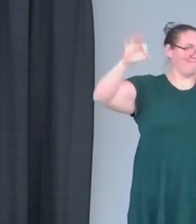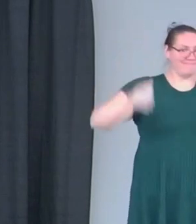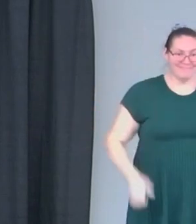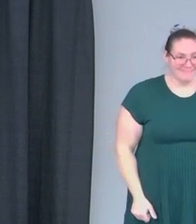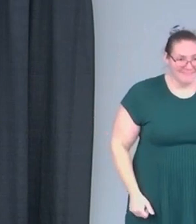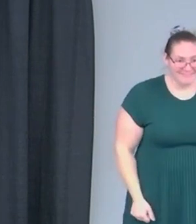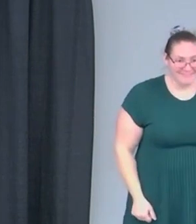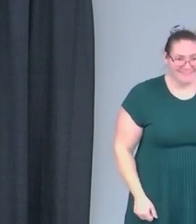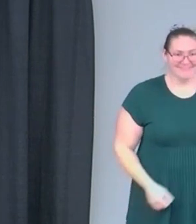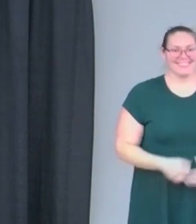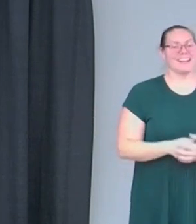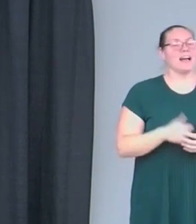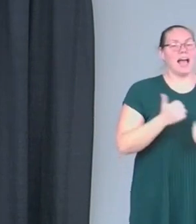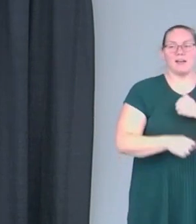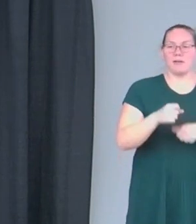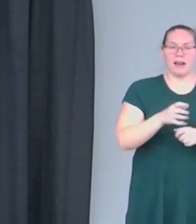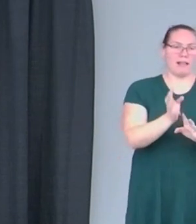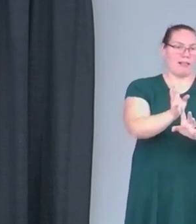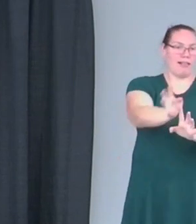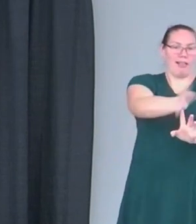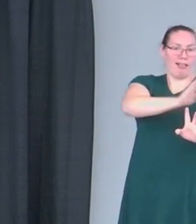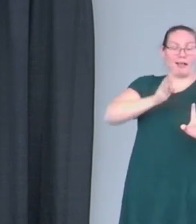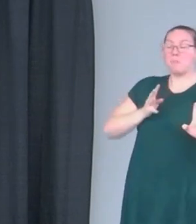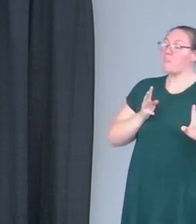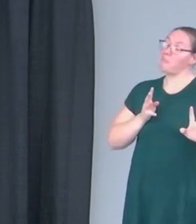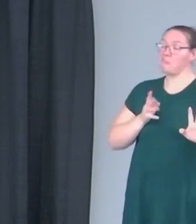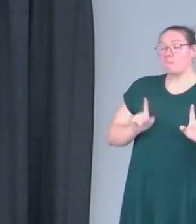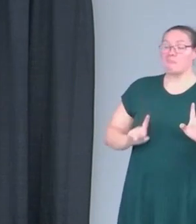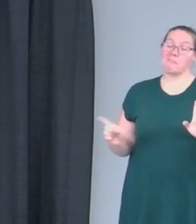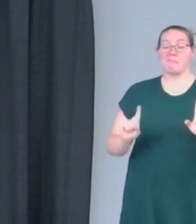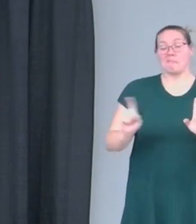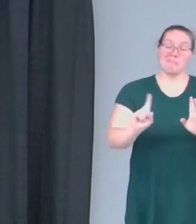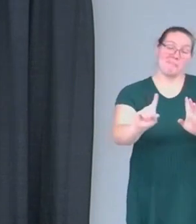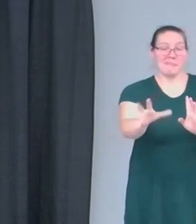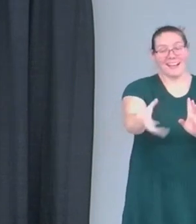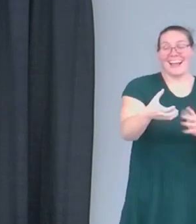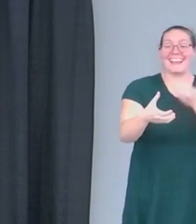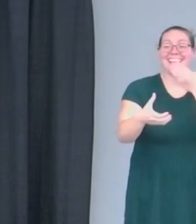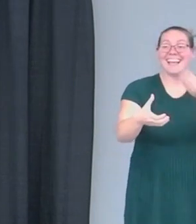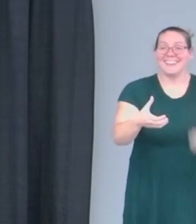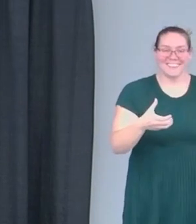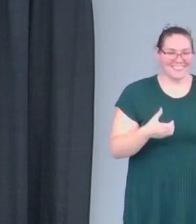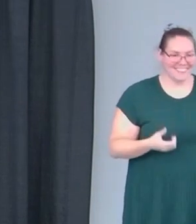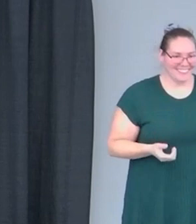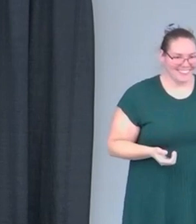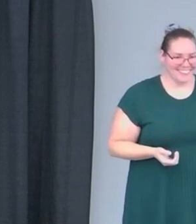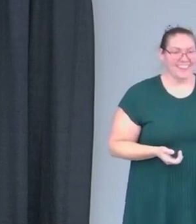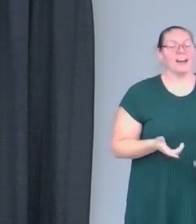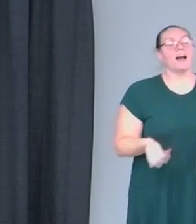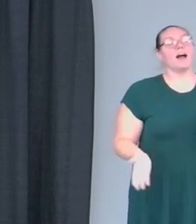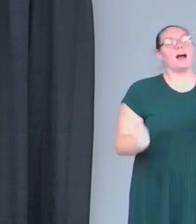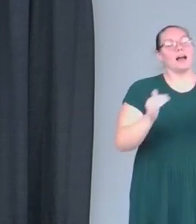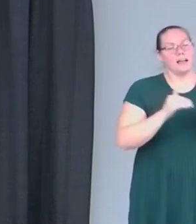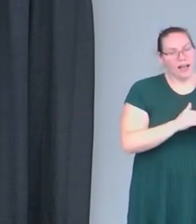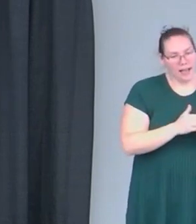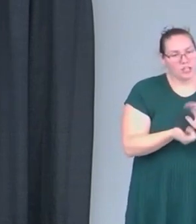everybody in line waiting. I'm just going inside. Like, thank you. Right. Again, you get to change the way you think